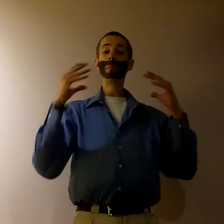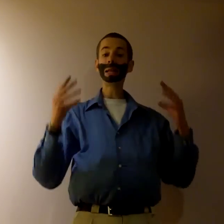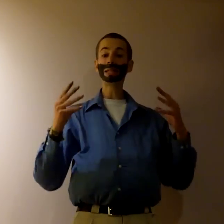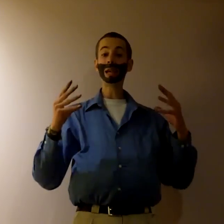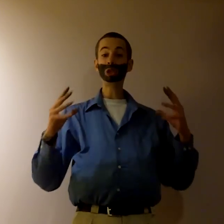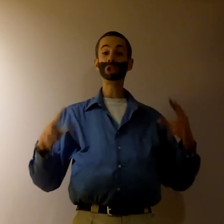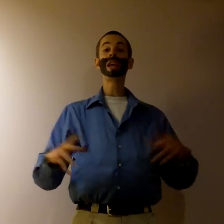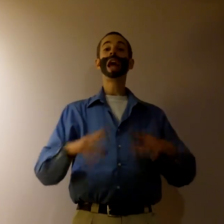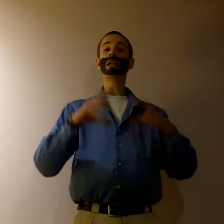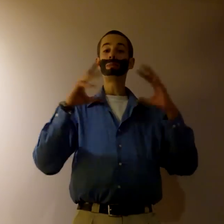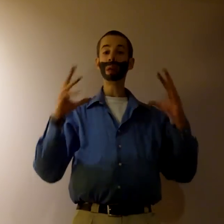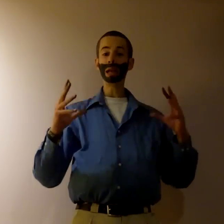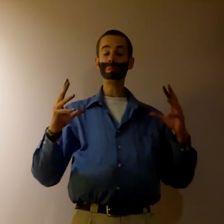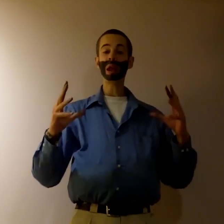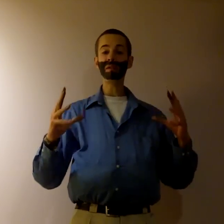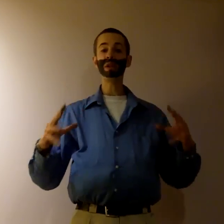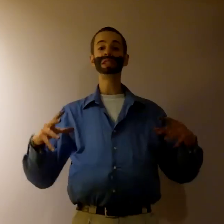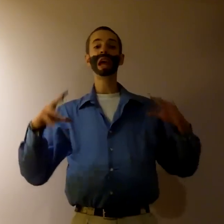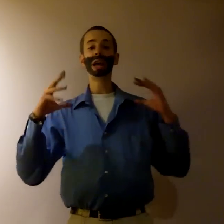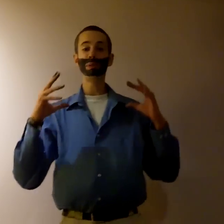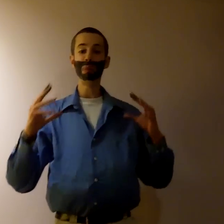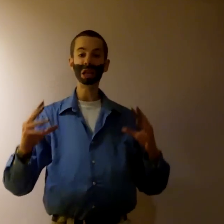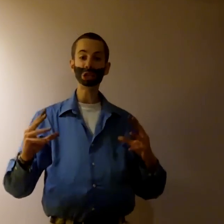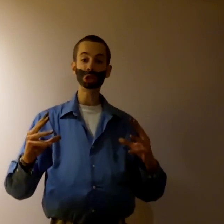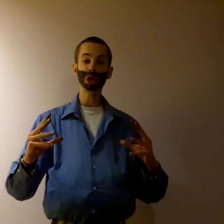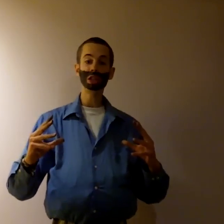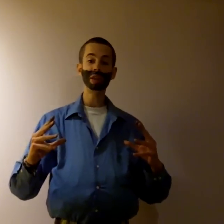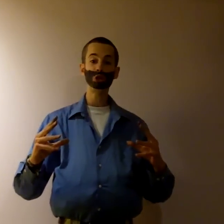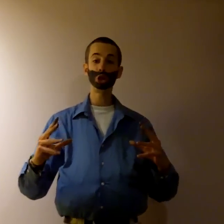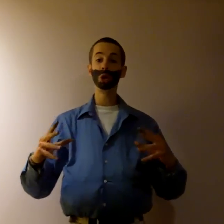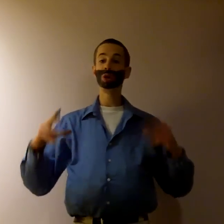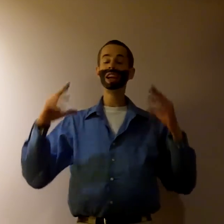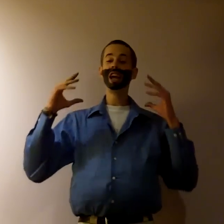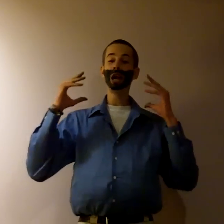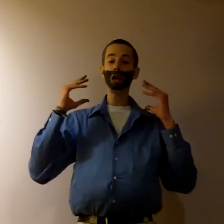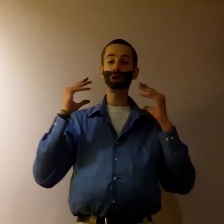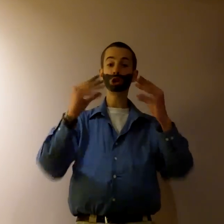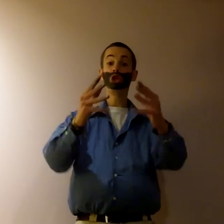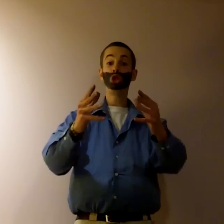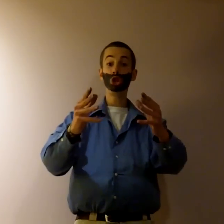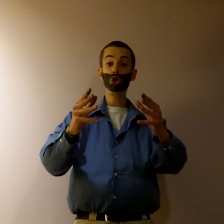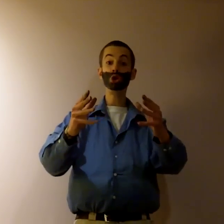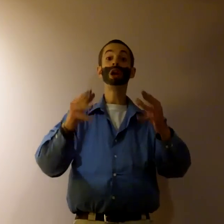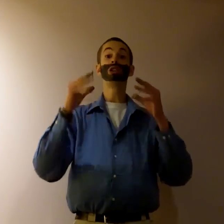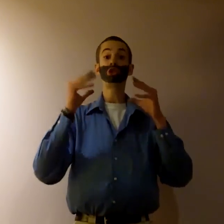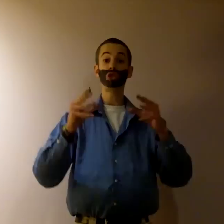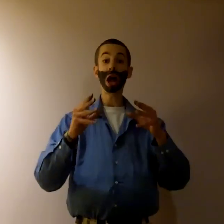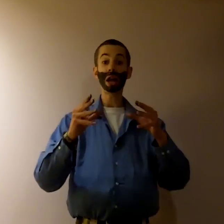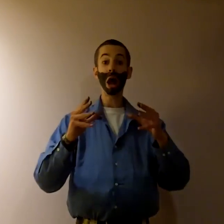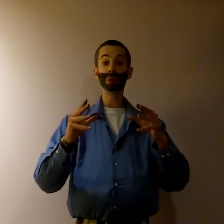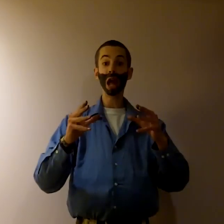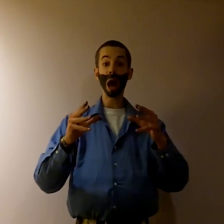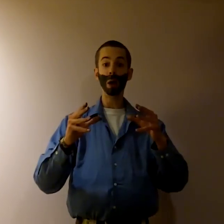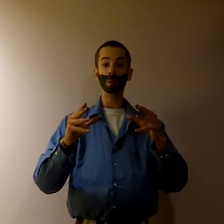Meditation has many benefits, as many studies have shown, and I encourage you to try it out now.